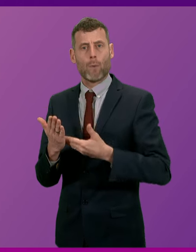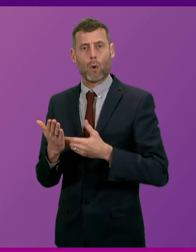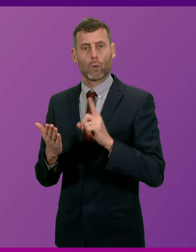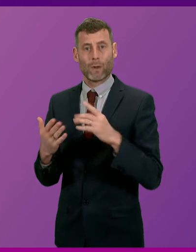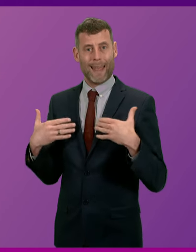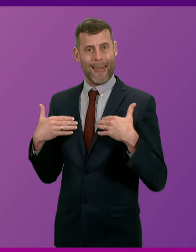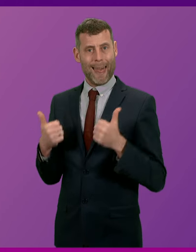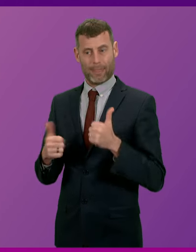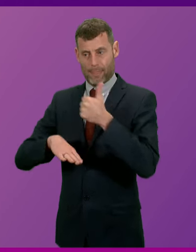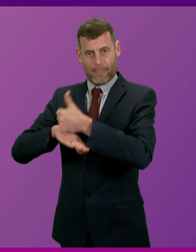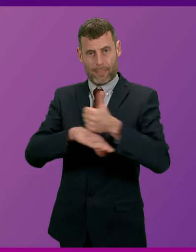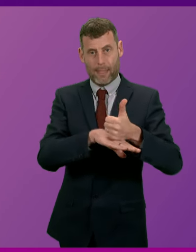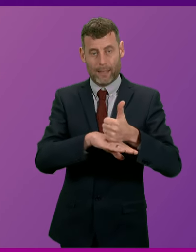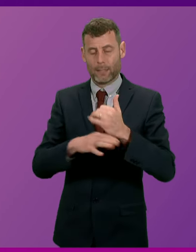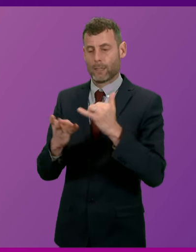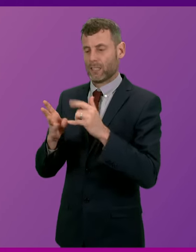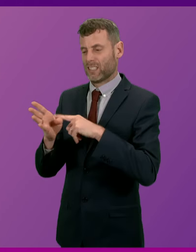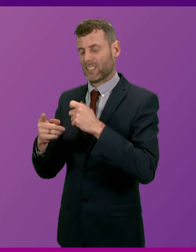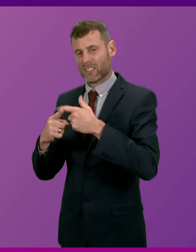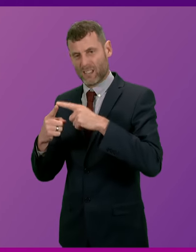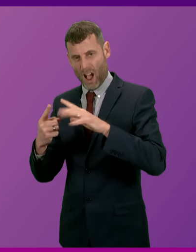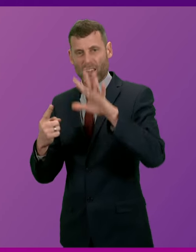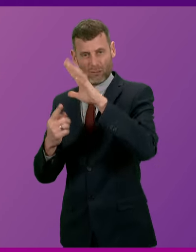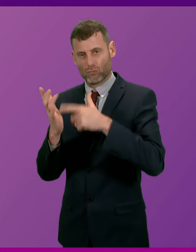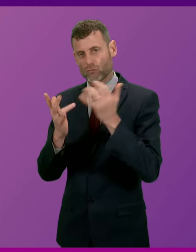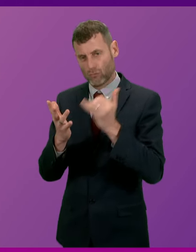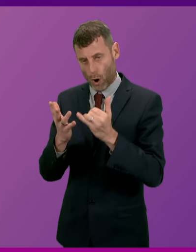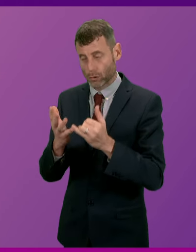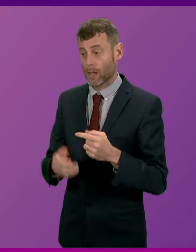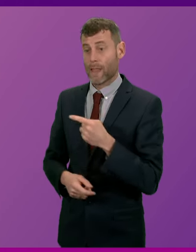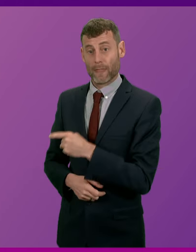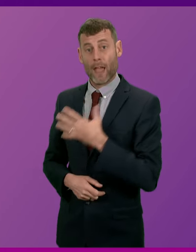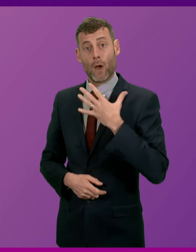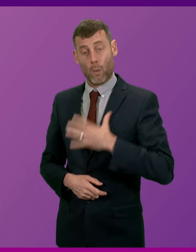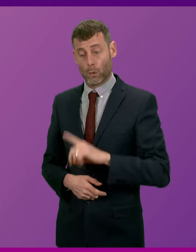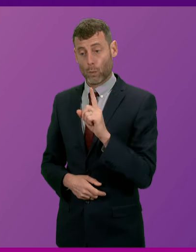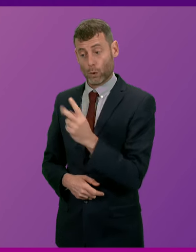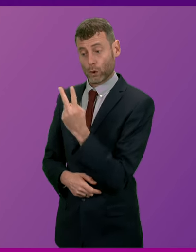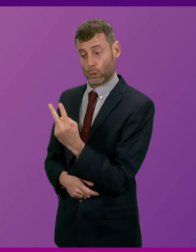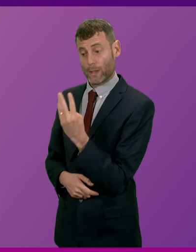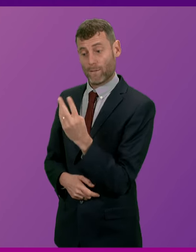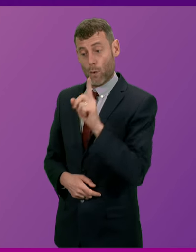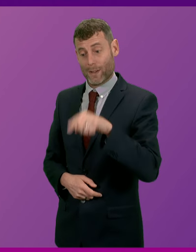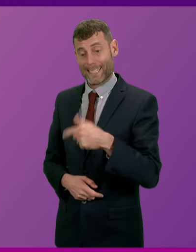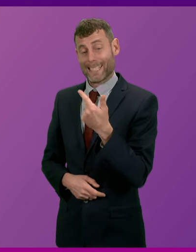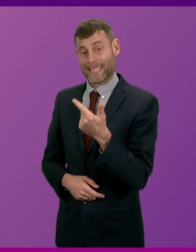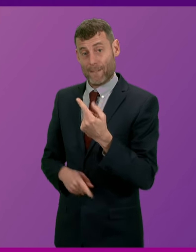La Cailche and South West Ross. They are calling as a priority for 24-7 urgent care to be restored at Portree Hospital and the beds that have been lost